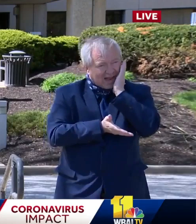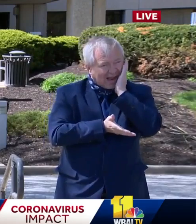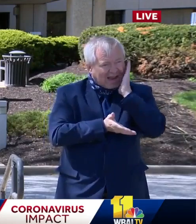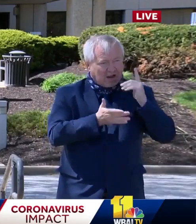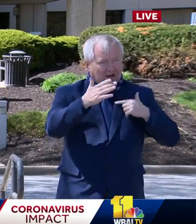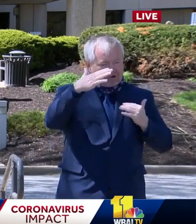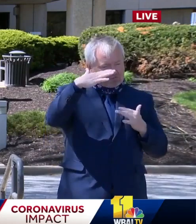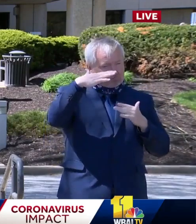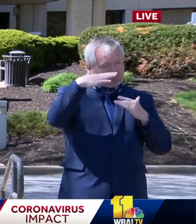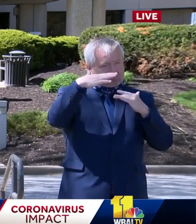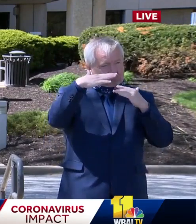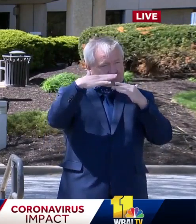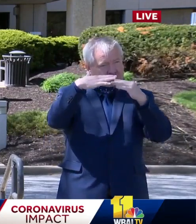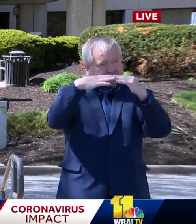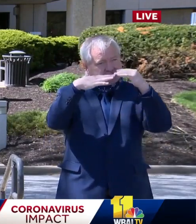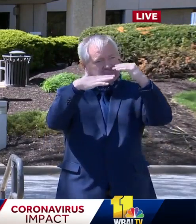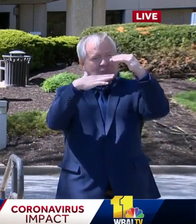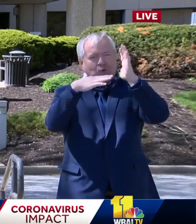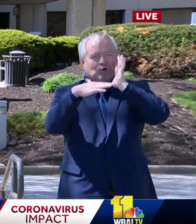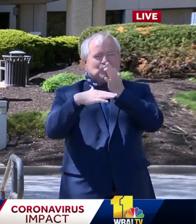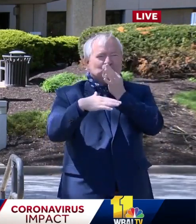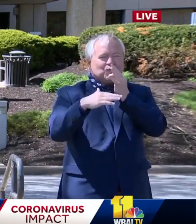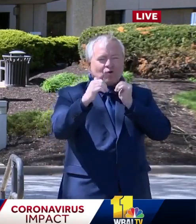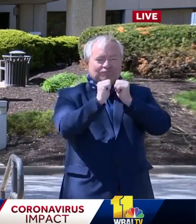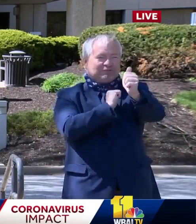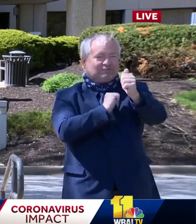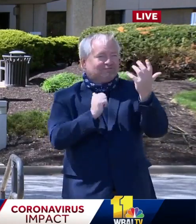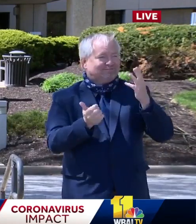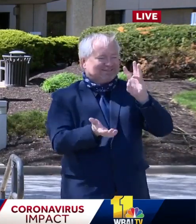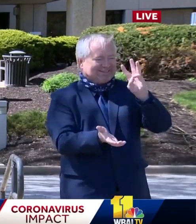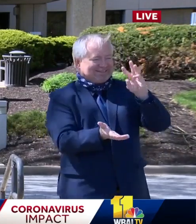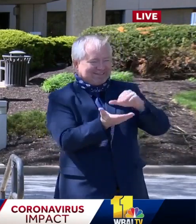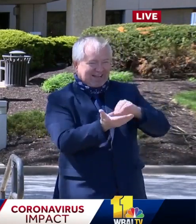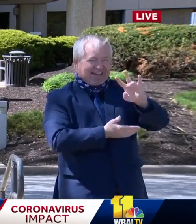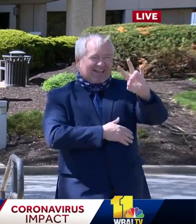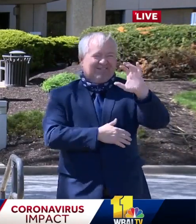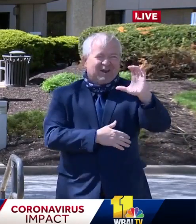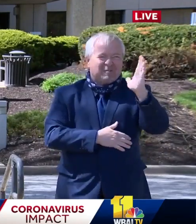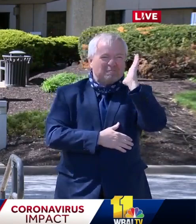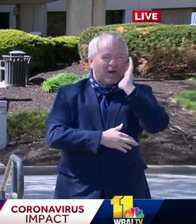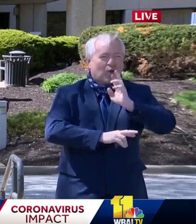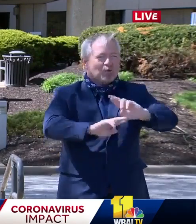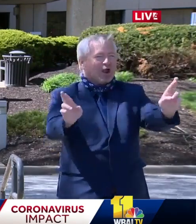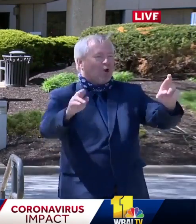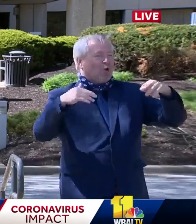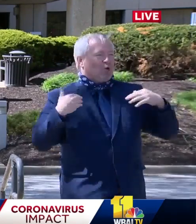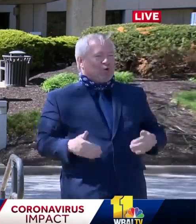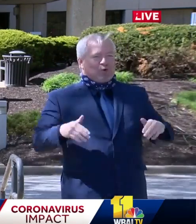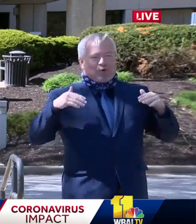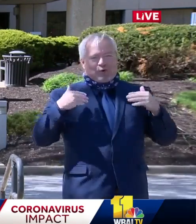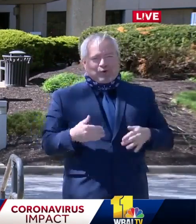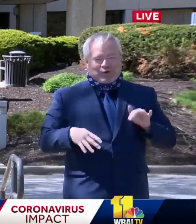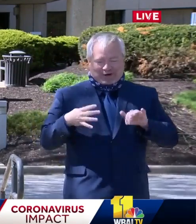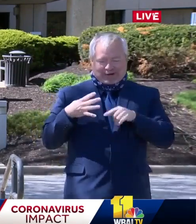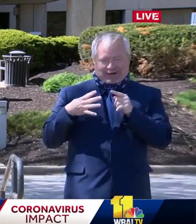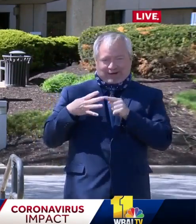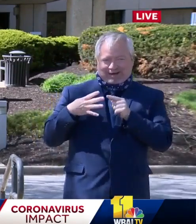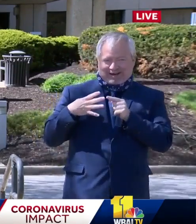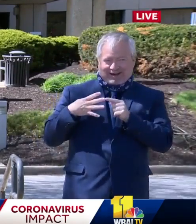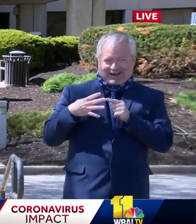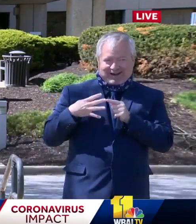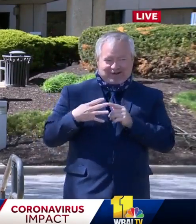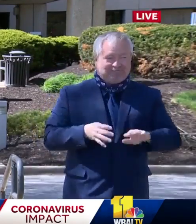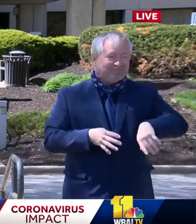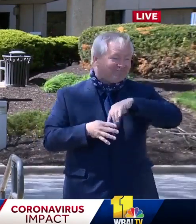of more than 6,700 new beds in the coming weeks. The third building block of our